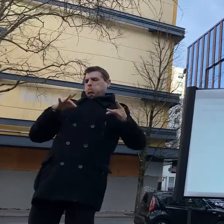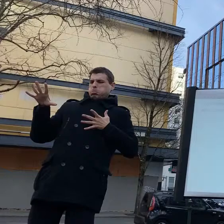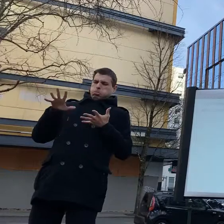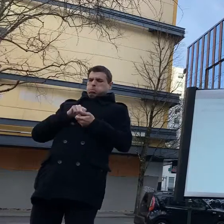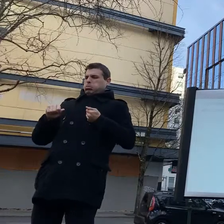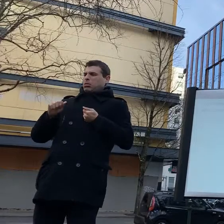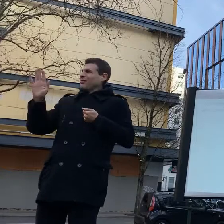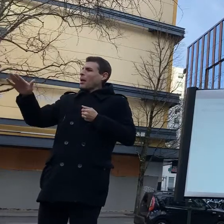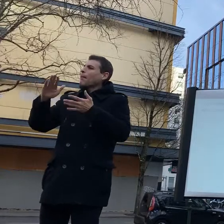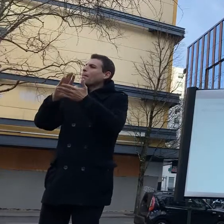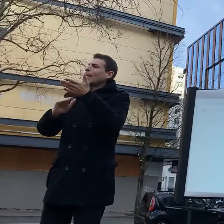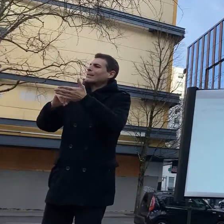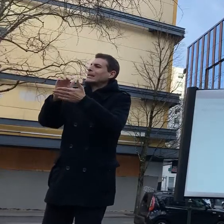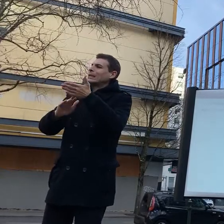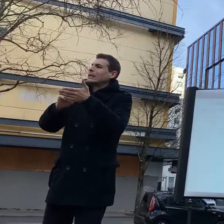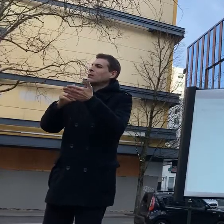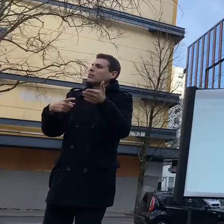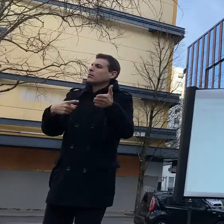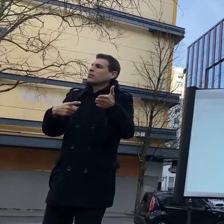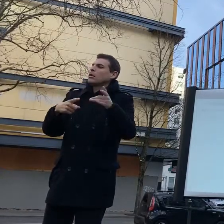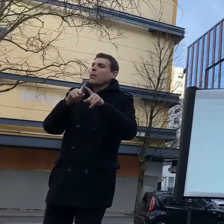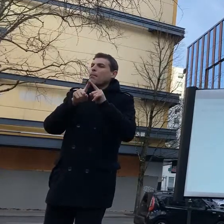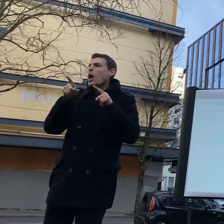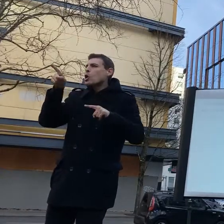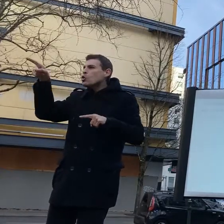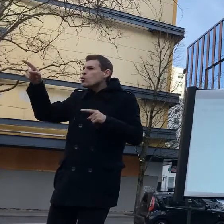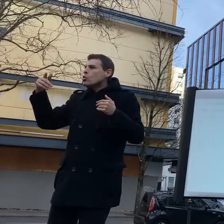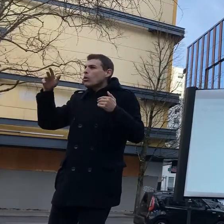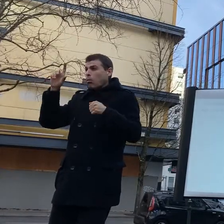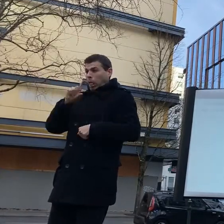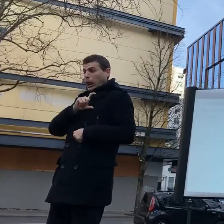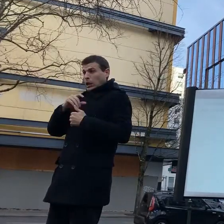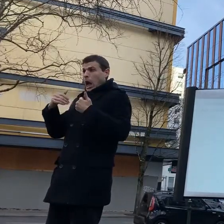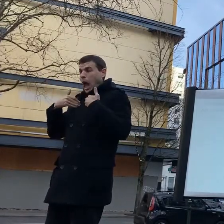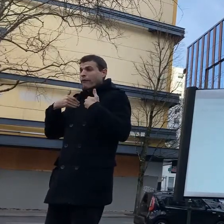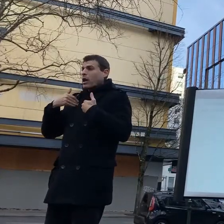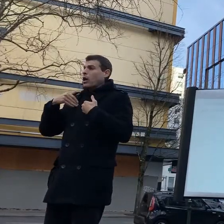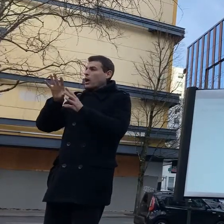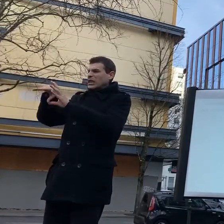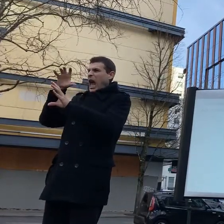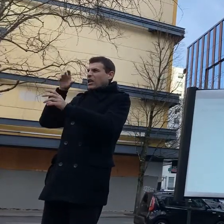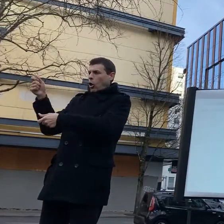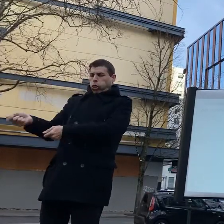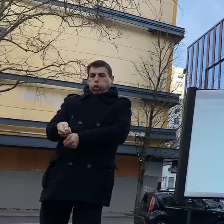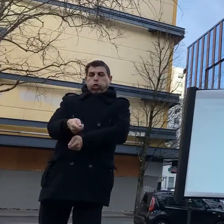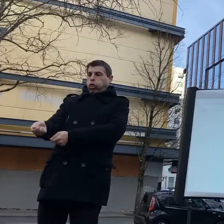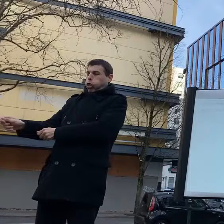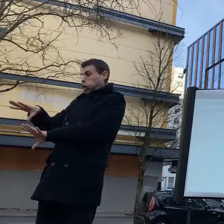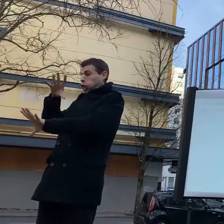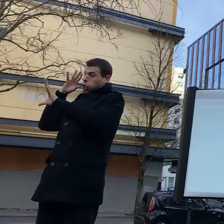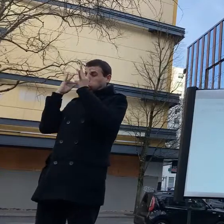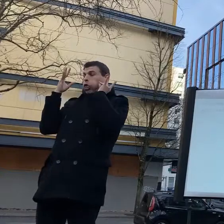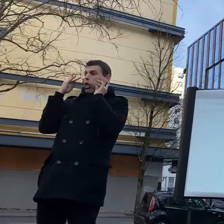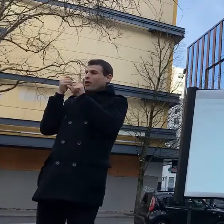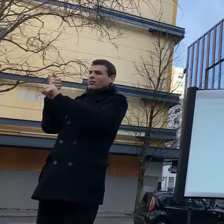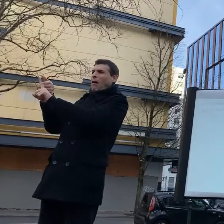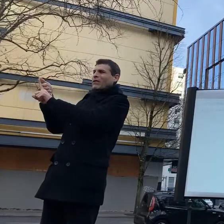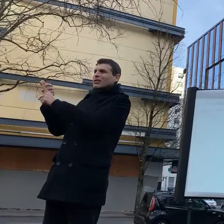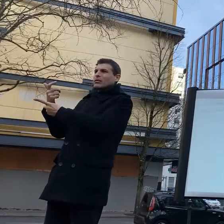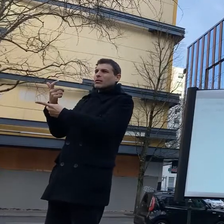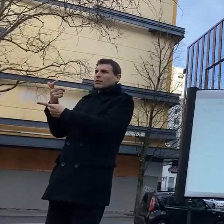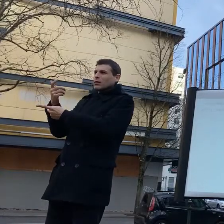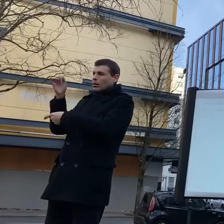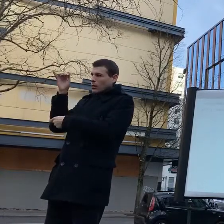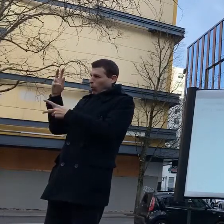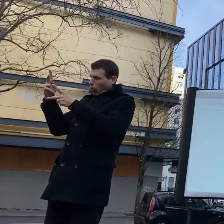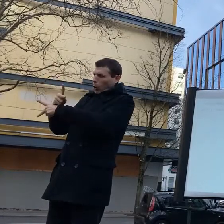six pack 12 pack or whatever mixed bag of weapons hc smoke they don't have